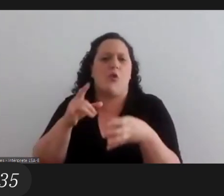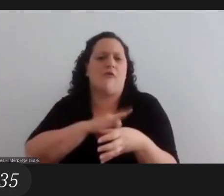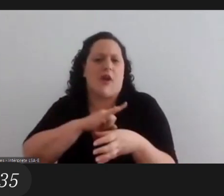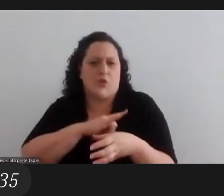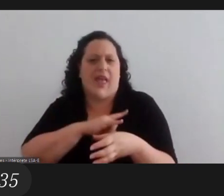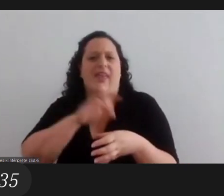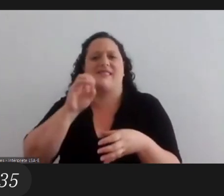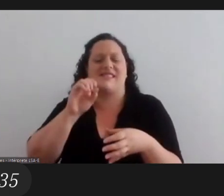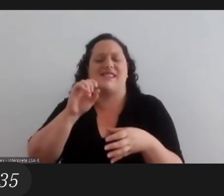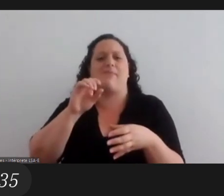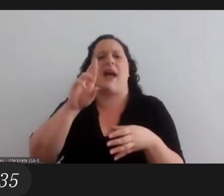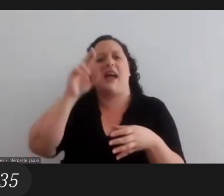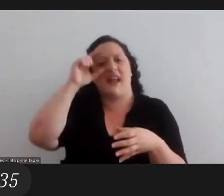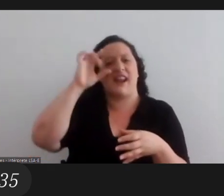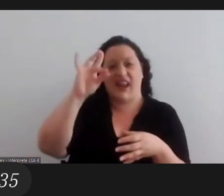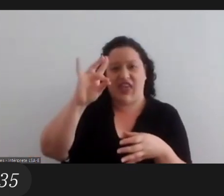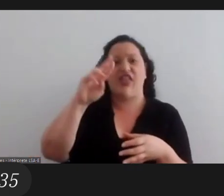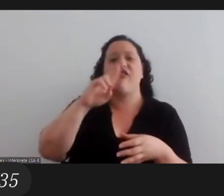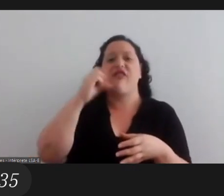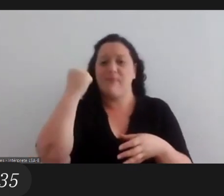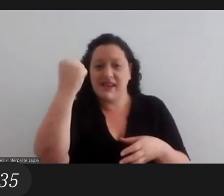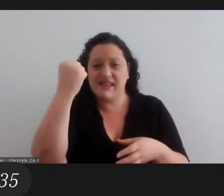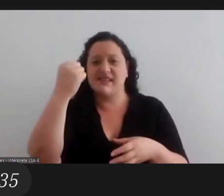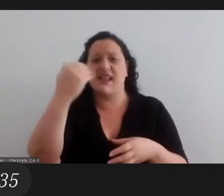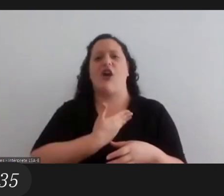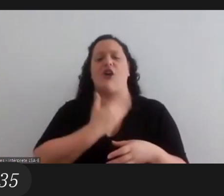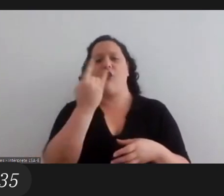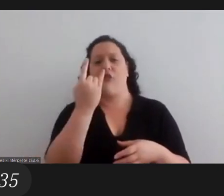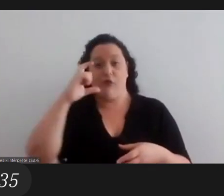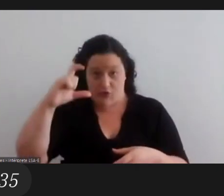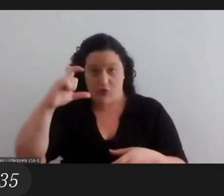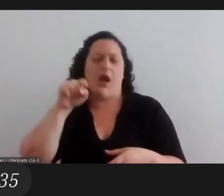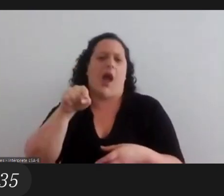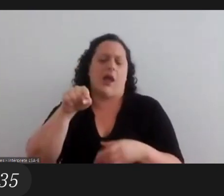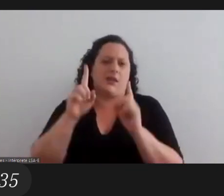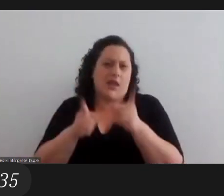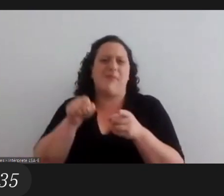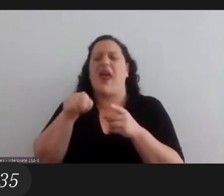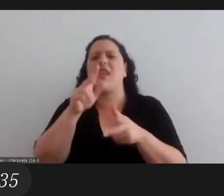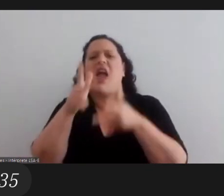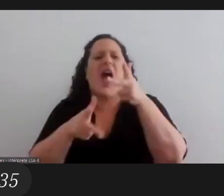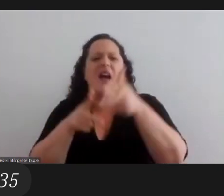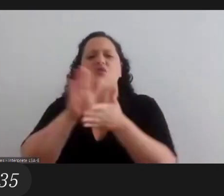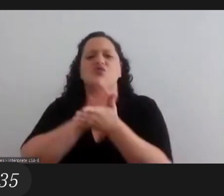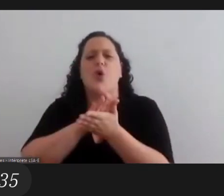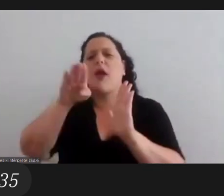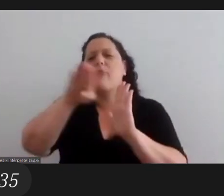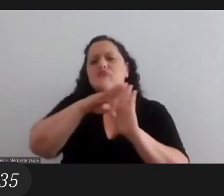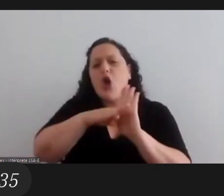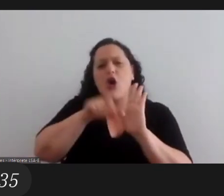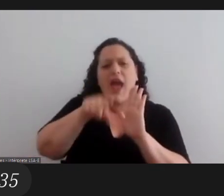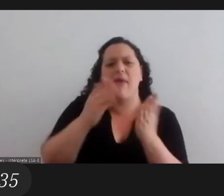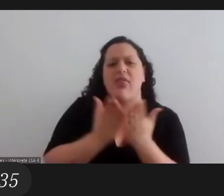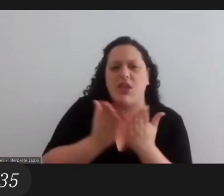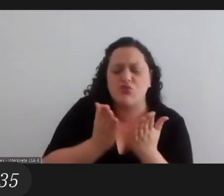the group from our university the feminist network in our cinema university there are many debates about